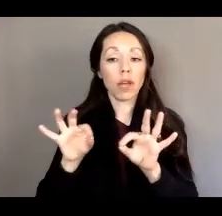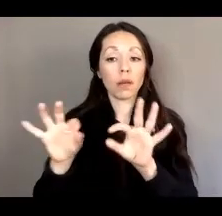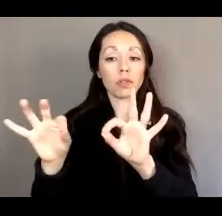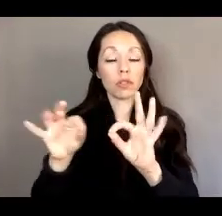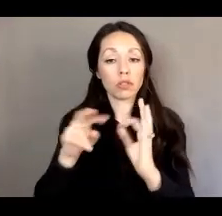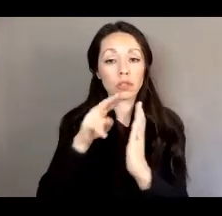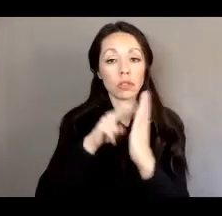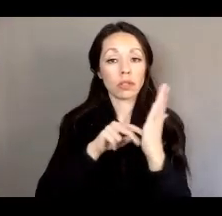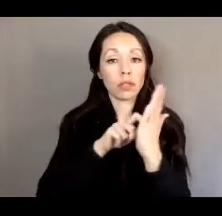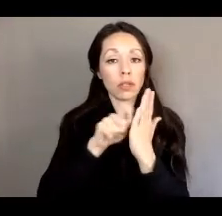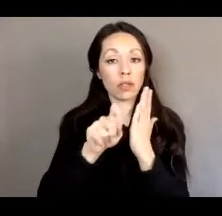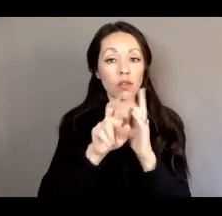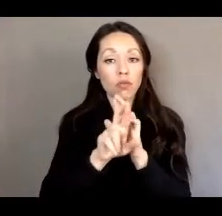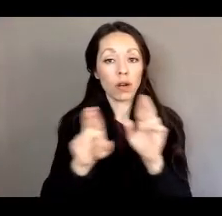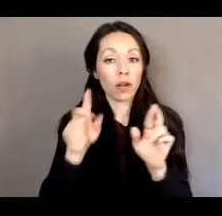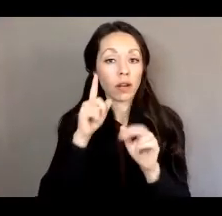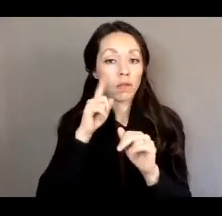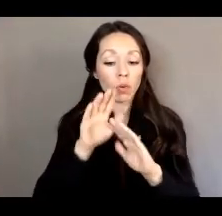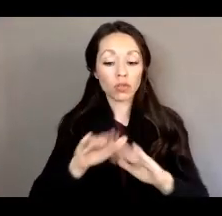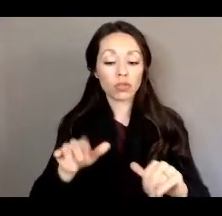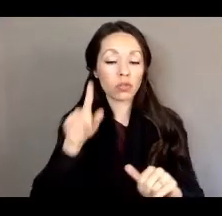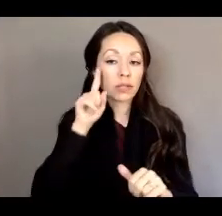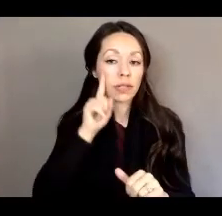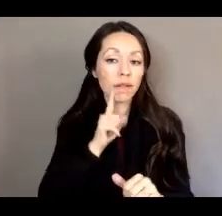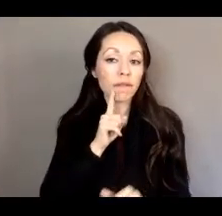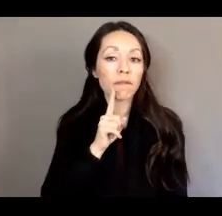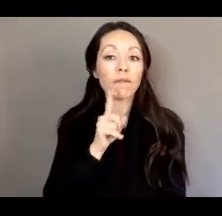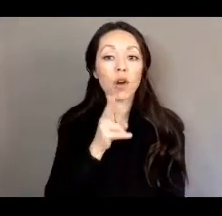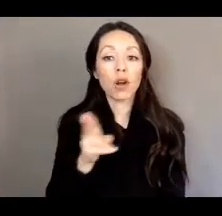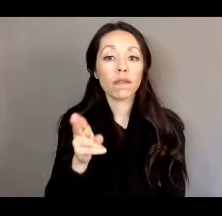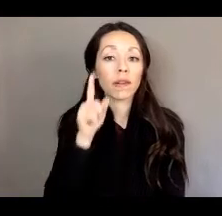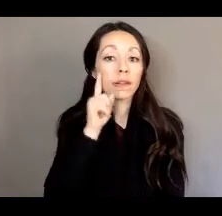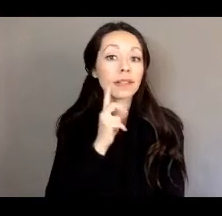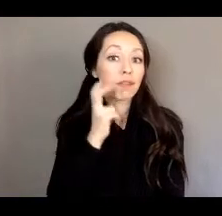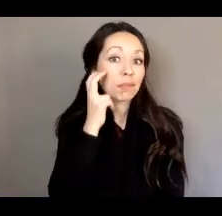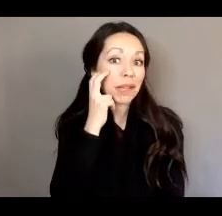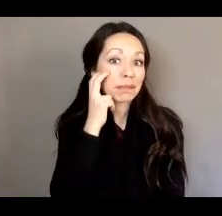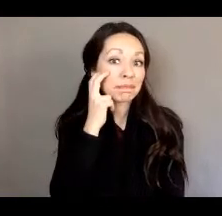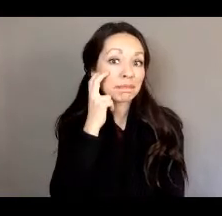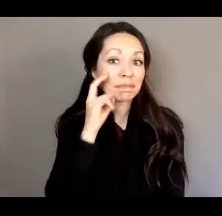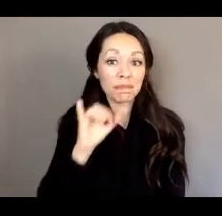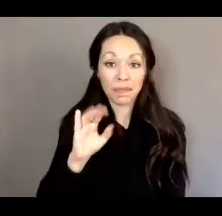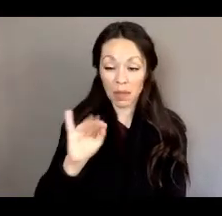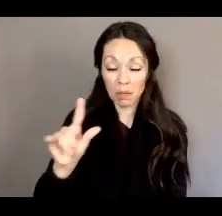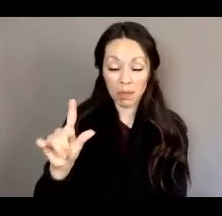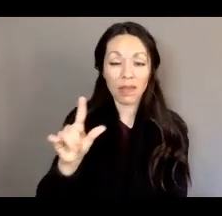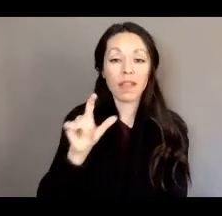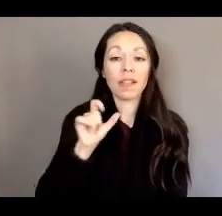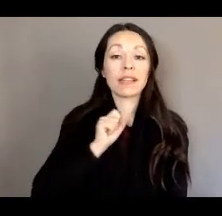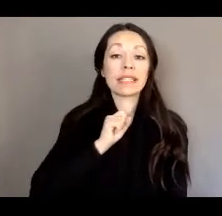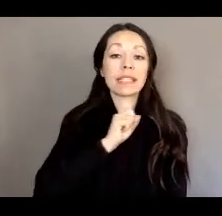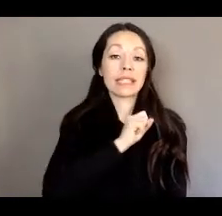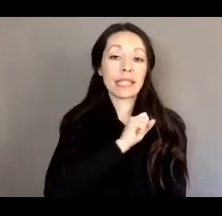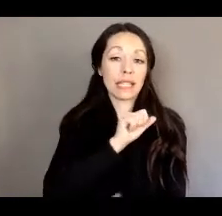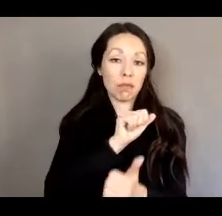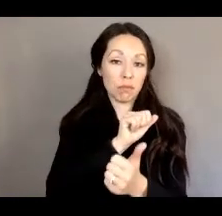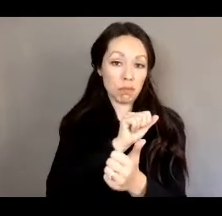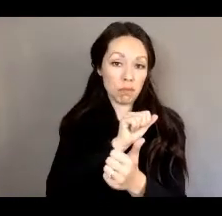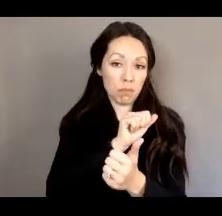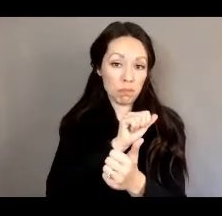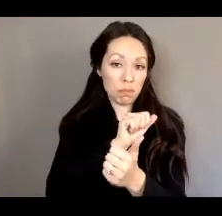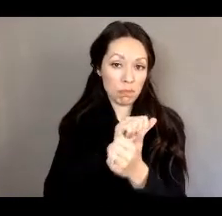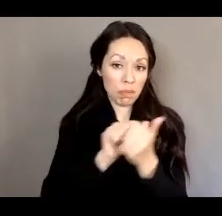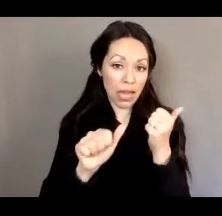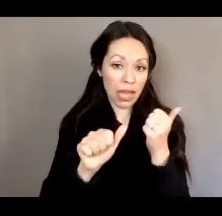readiness for children who are deaf, hard of hearing and deaf blind. So that bill passed out of the Senate, the end of